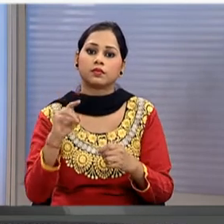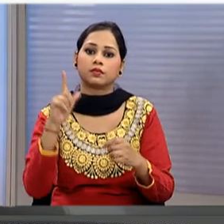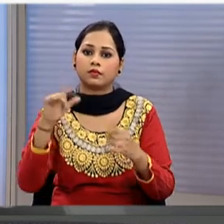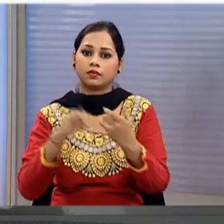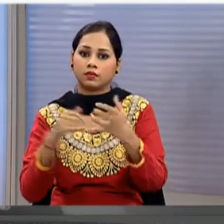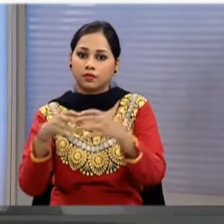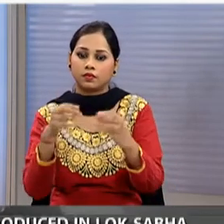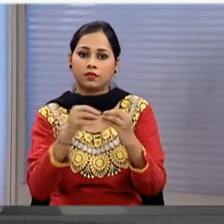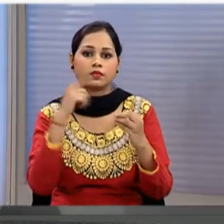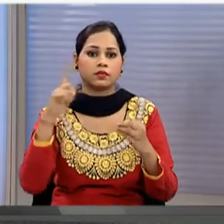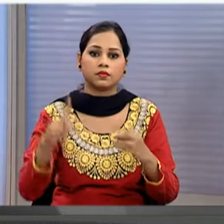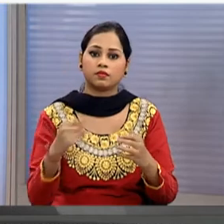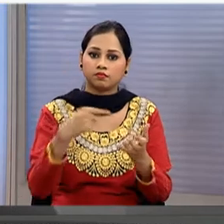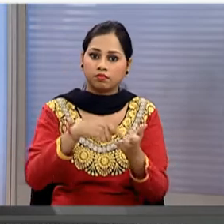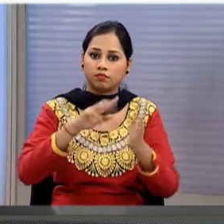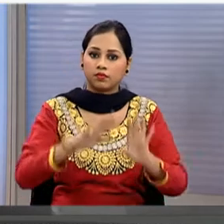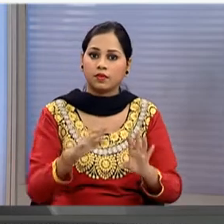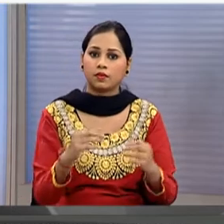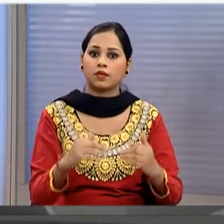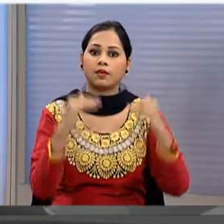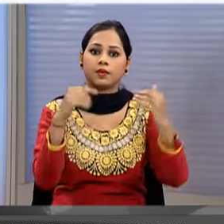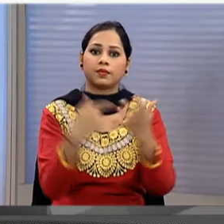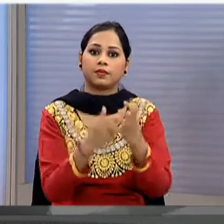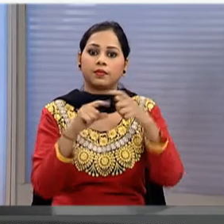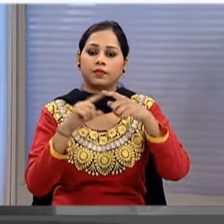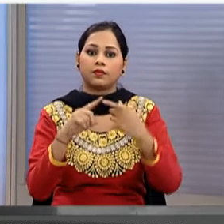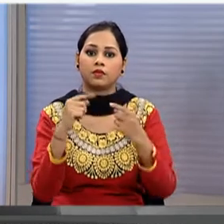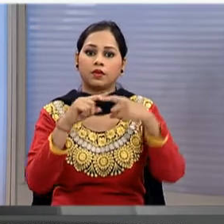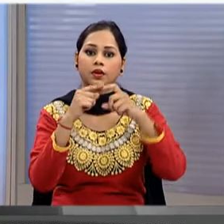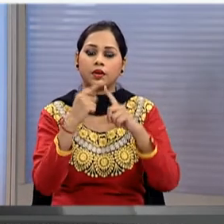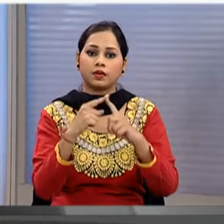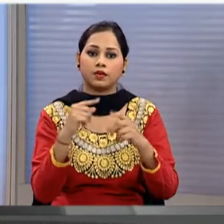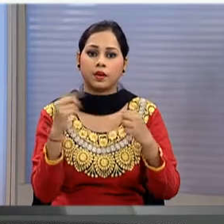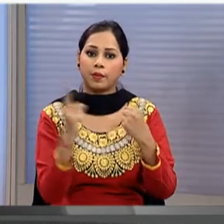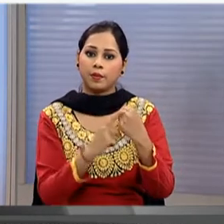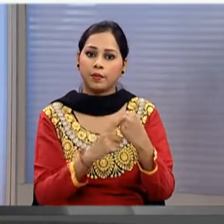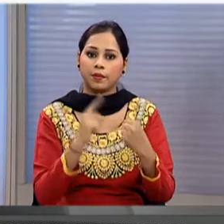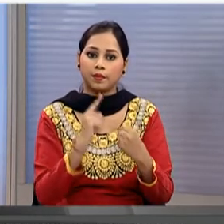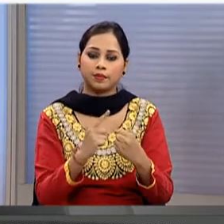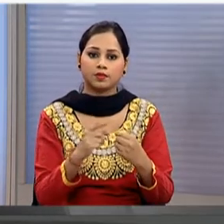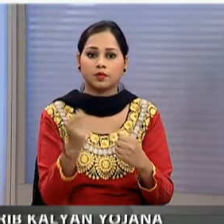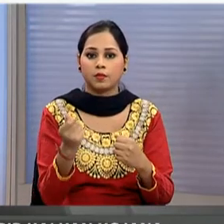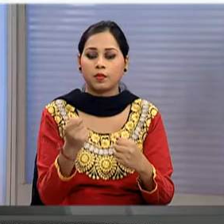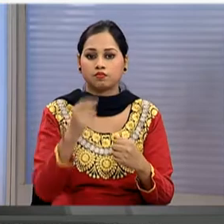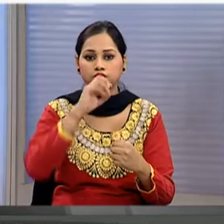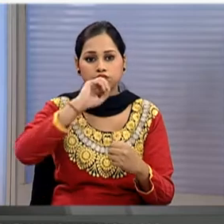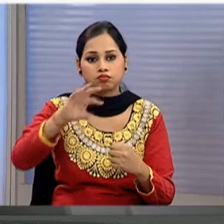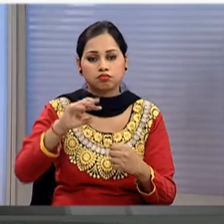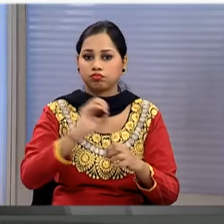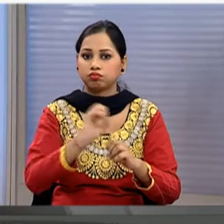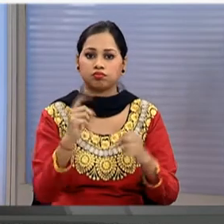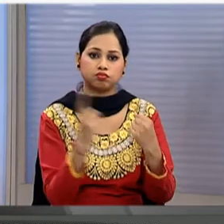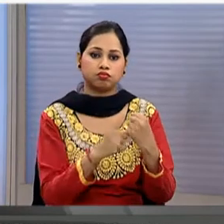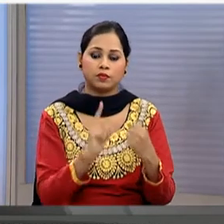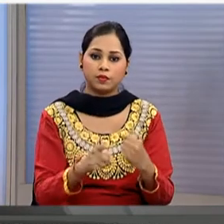the bill seeks to impose a higher rate of tax and penalty in respect of undisclosed incomes the